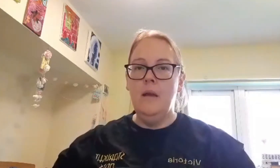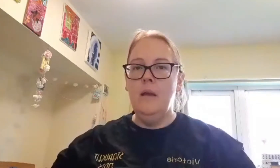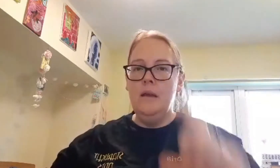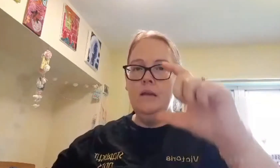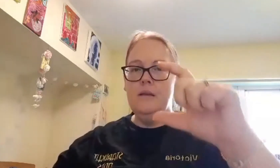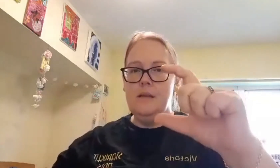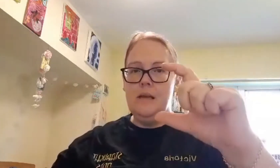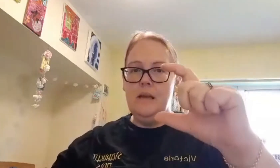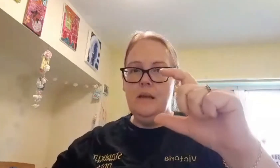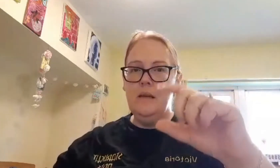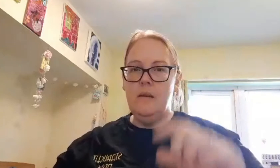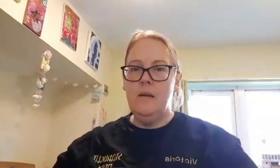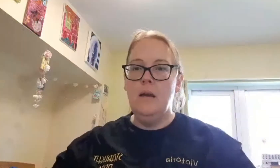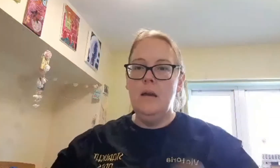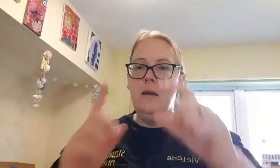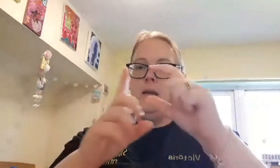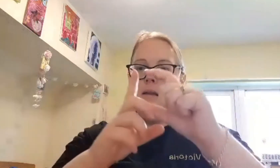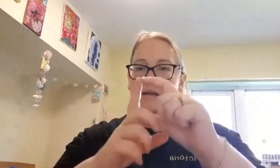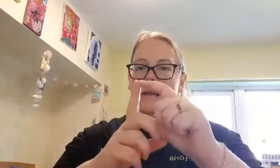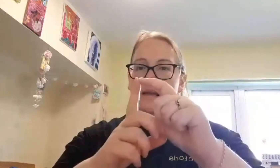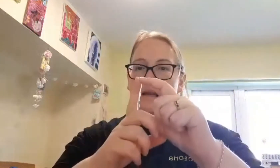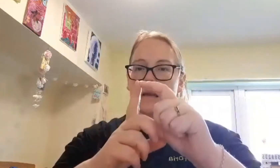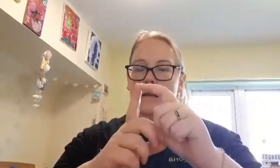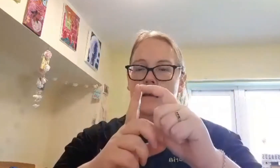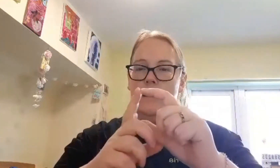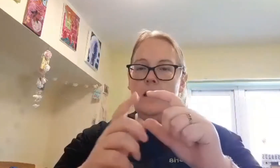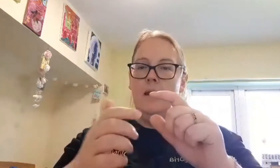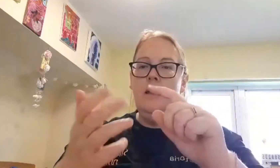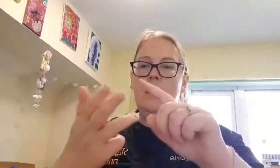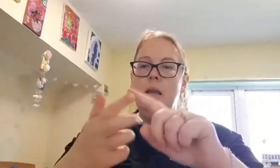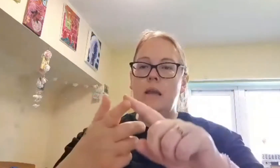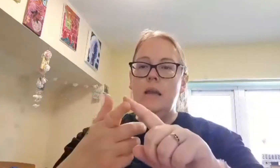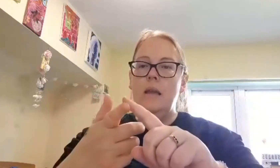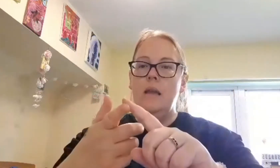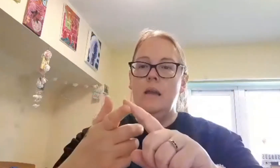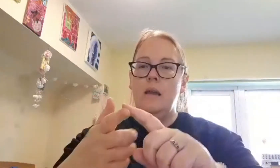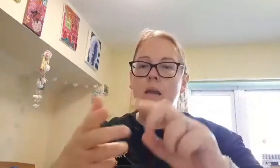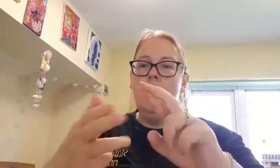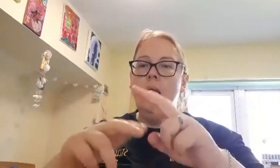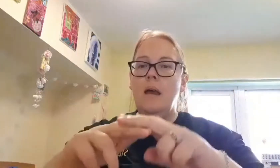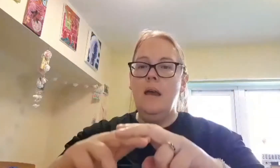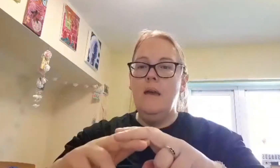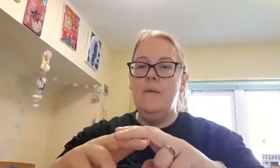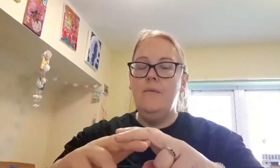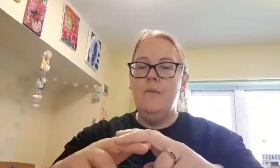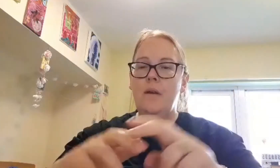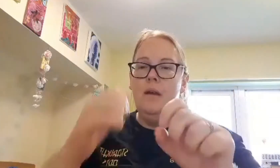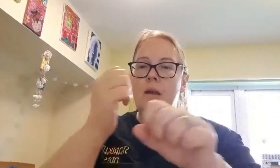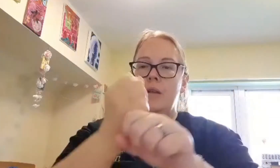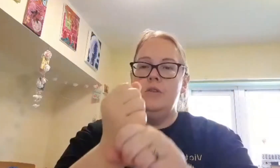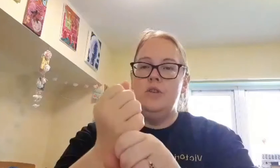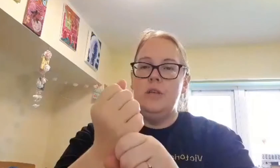C, D, E, F, G,